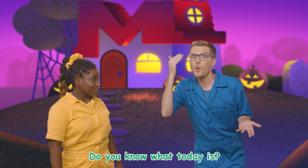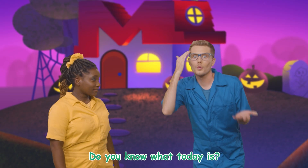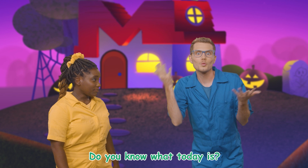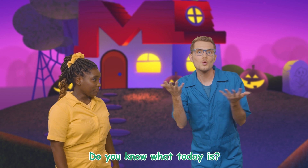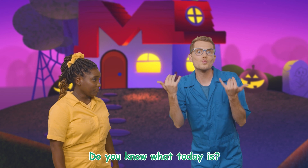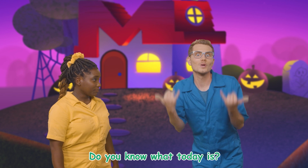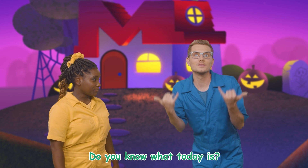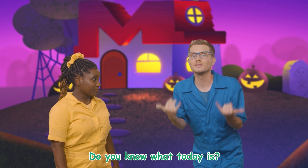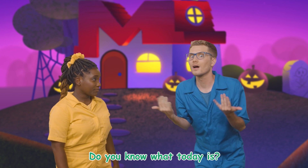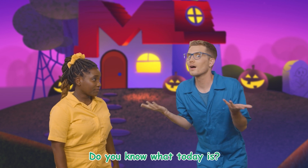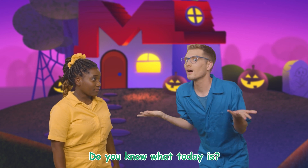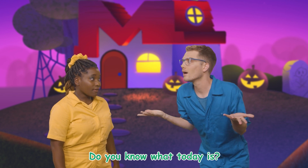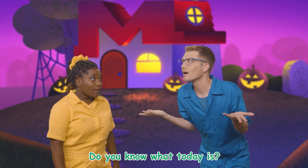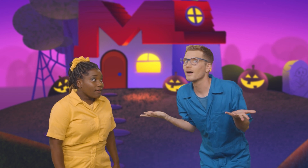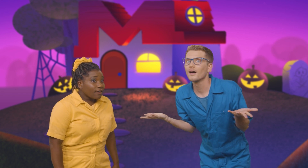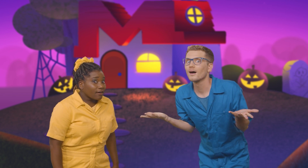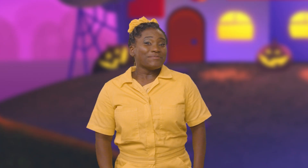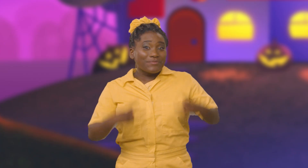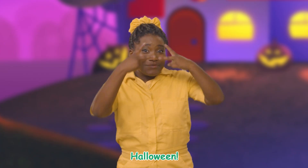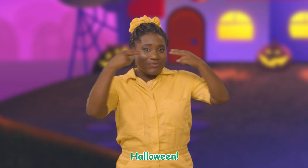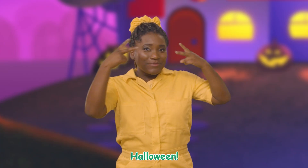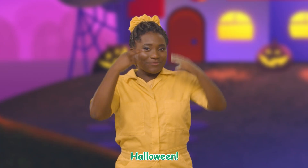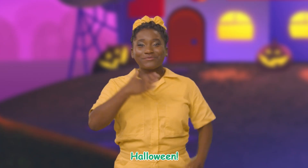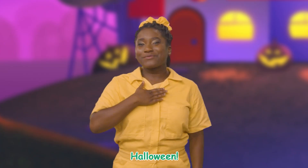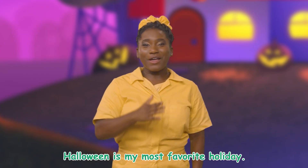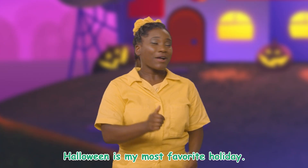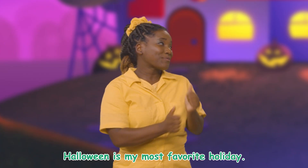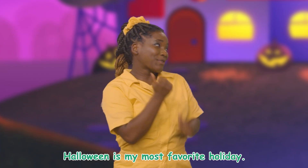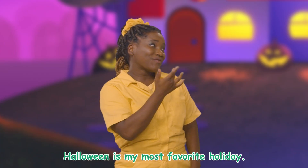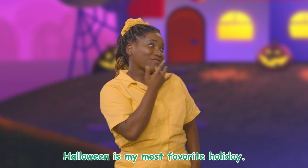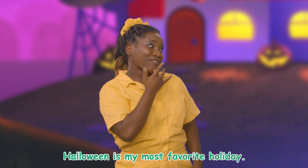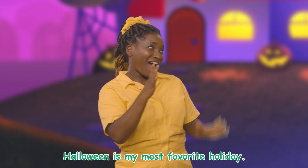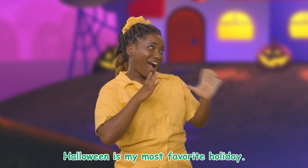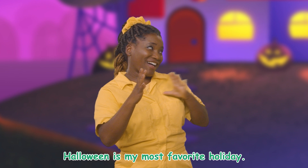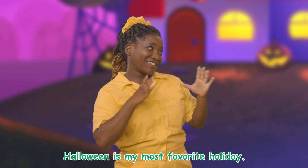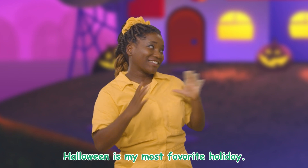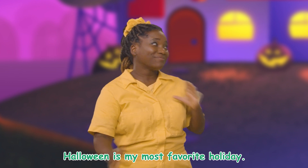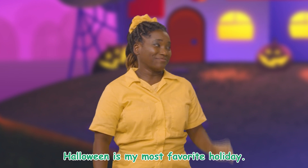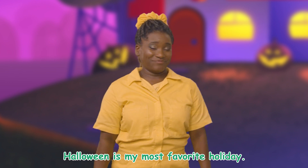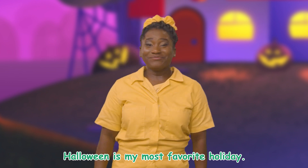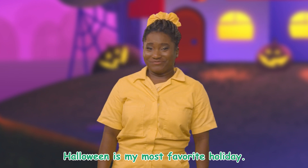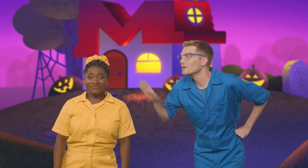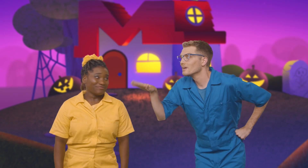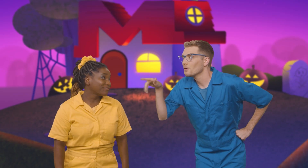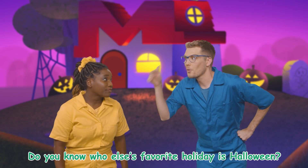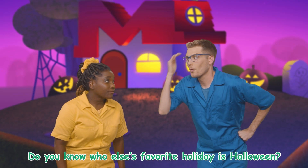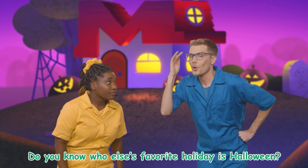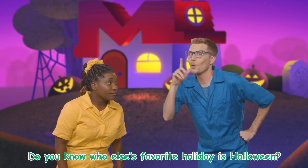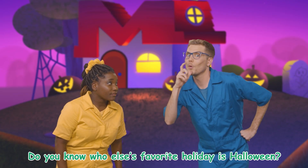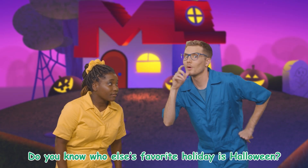you know what today is? Halloween! Halloween is my most favorite holiday! Do you know who